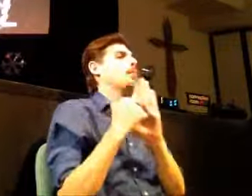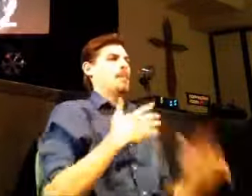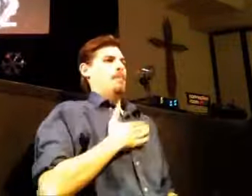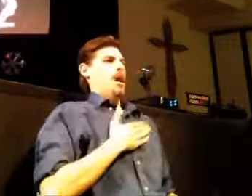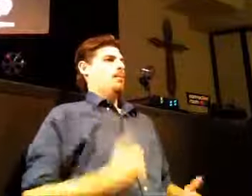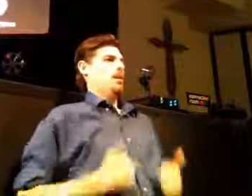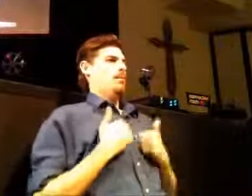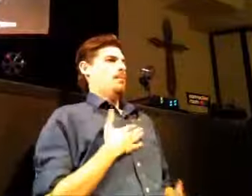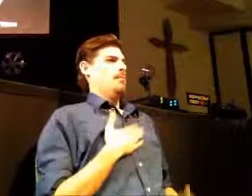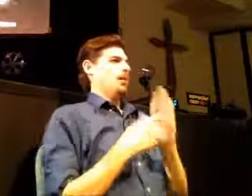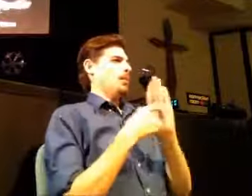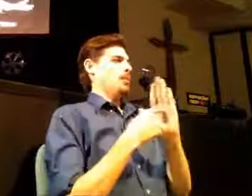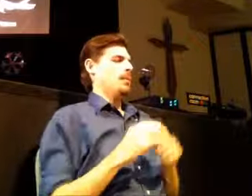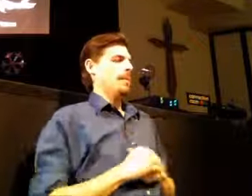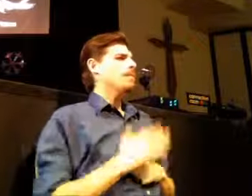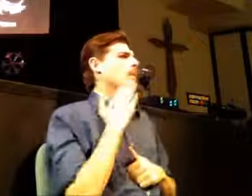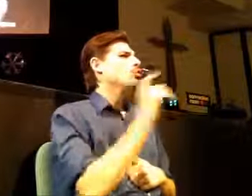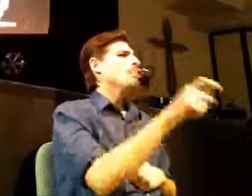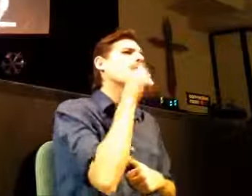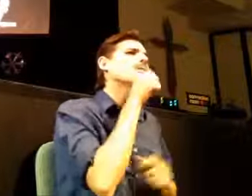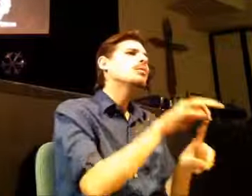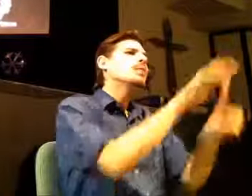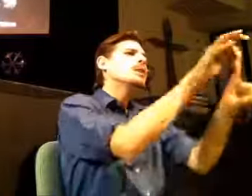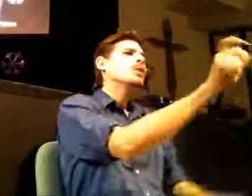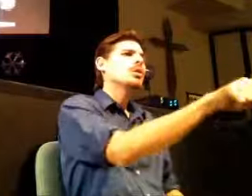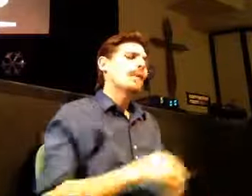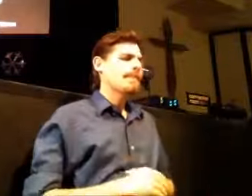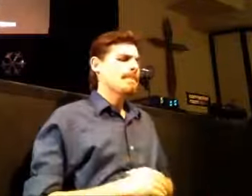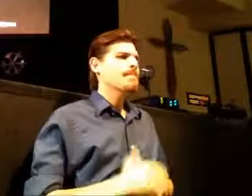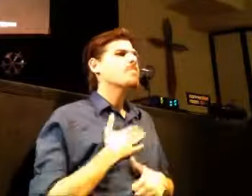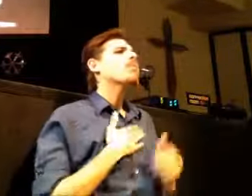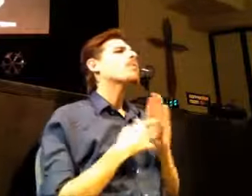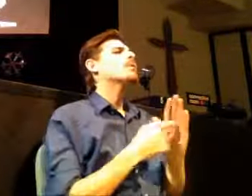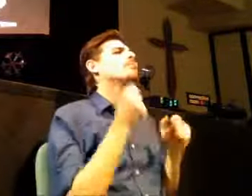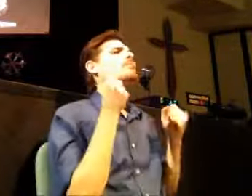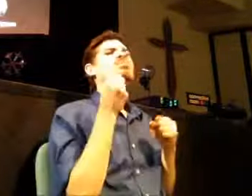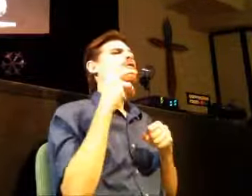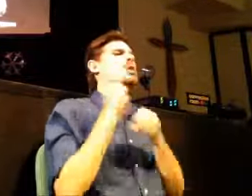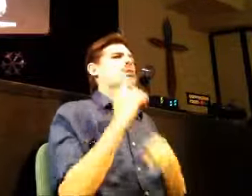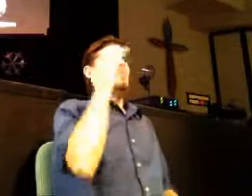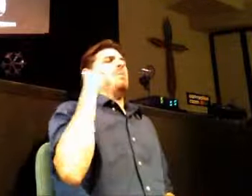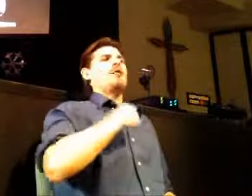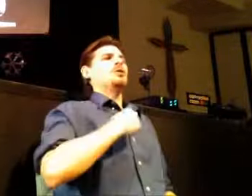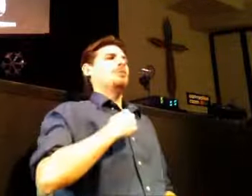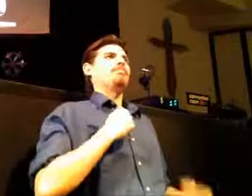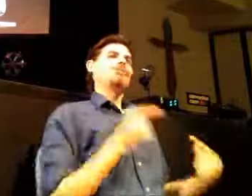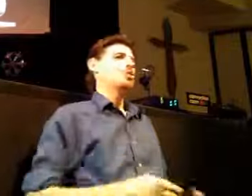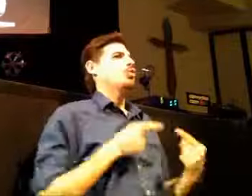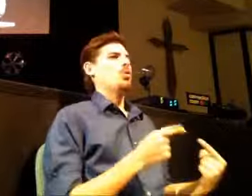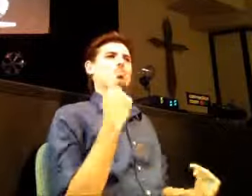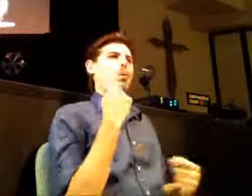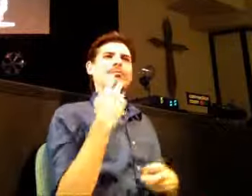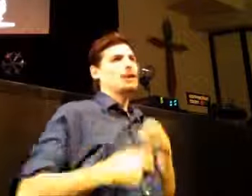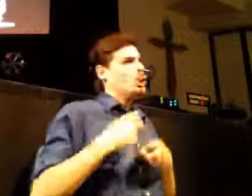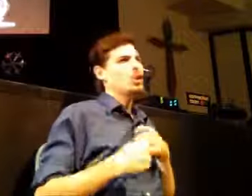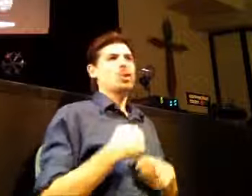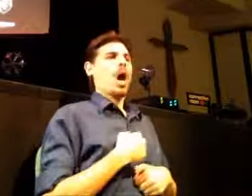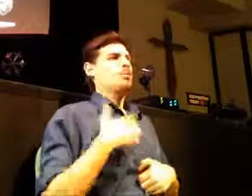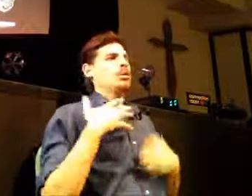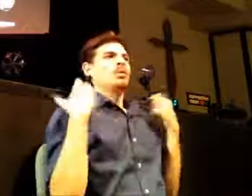close with this and make it unique to you. Years ago, I was really, really wrestling with God over a particular issue that just kind had me sideways, and I had become drained over it and frustrated and just